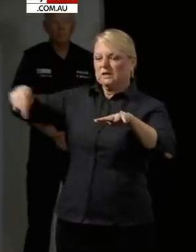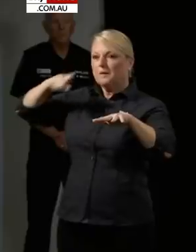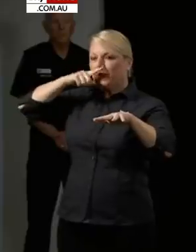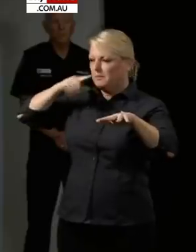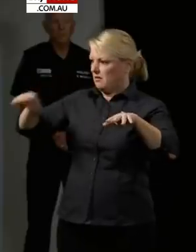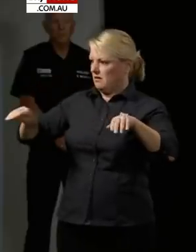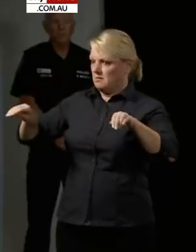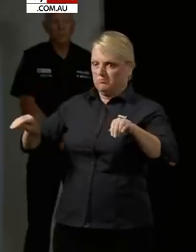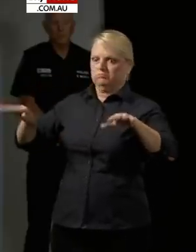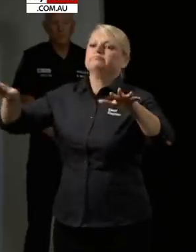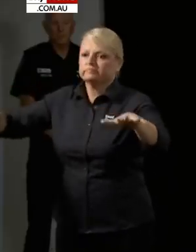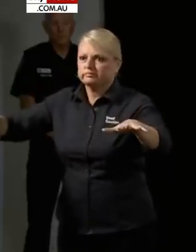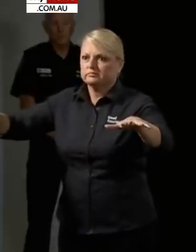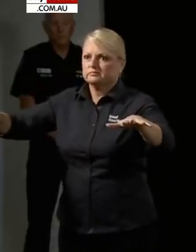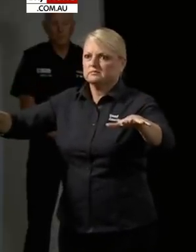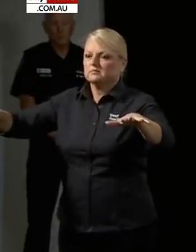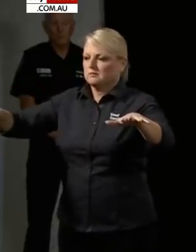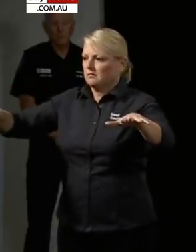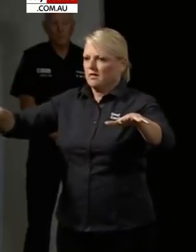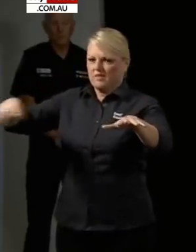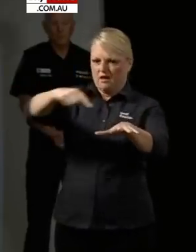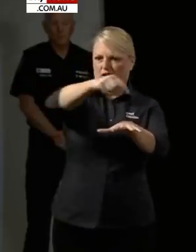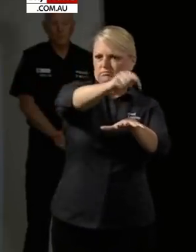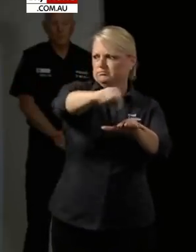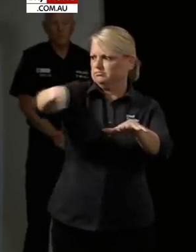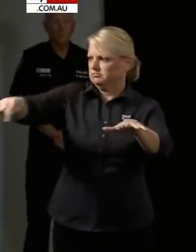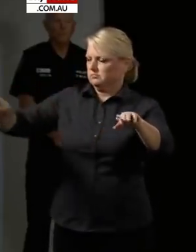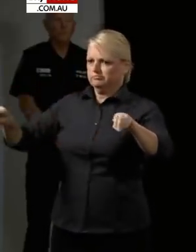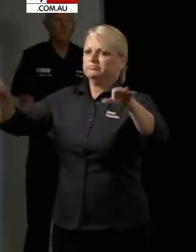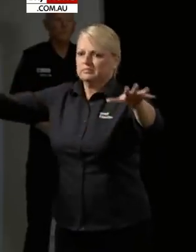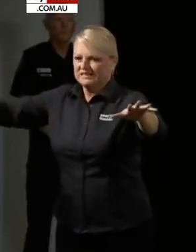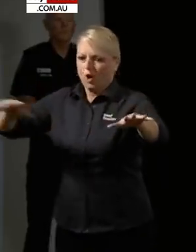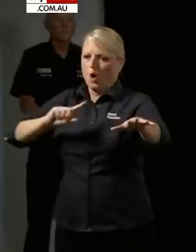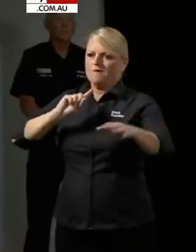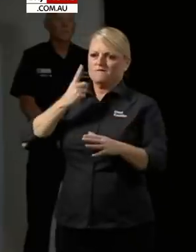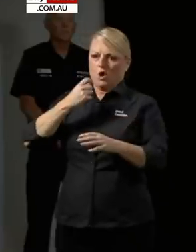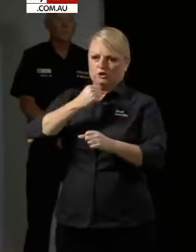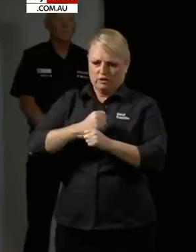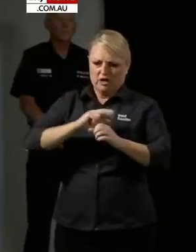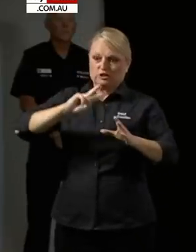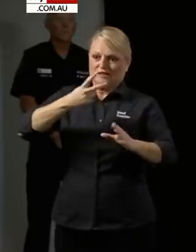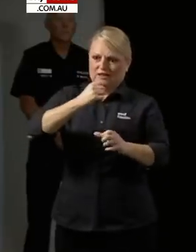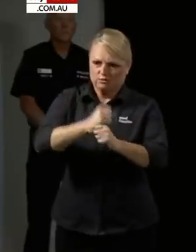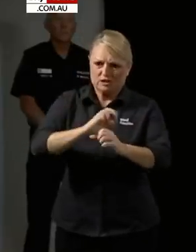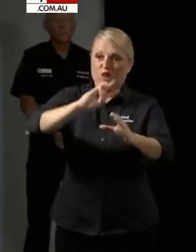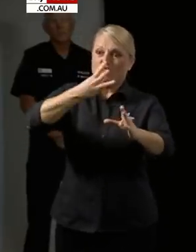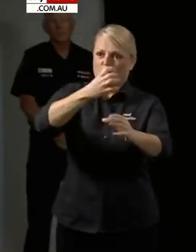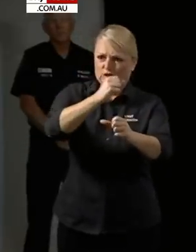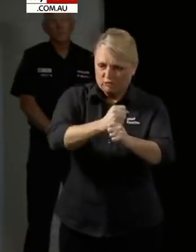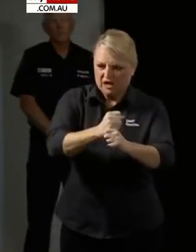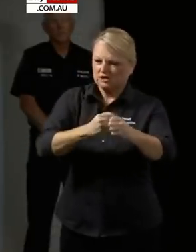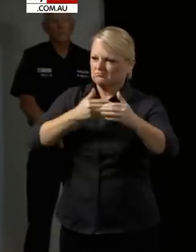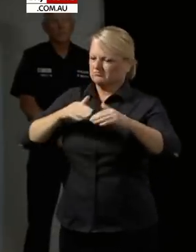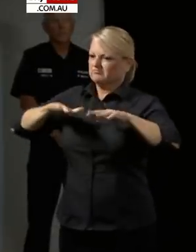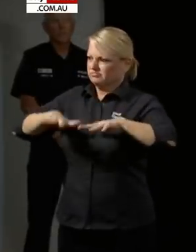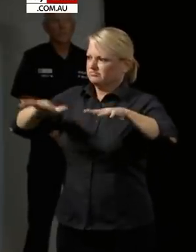they'll pass it on to the next lot of people and that's your third generation. At the moment in South Australia we have